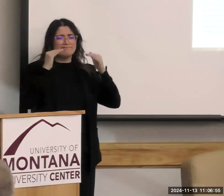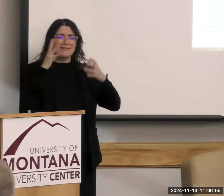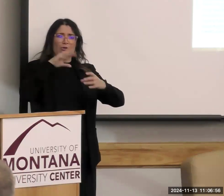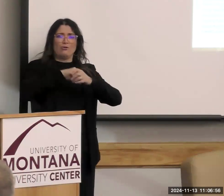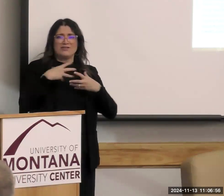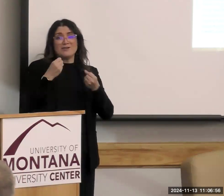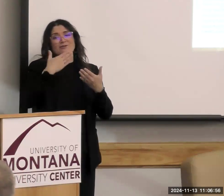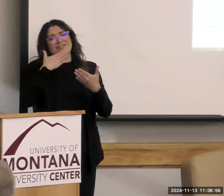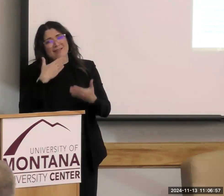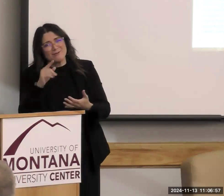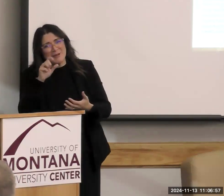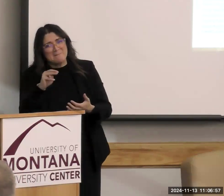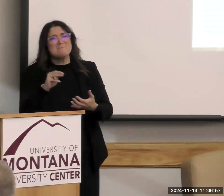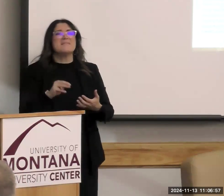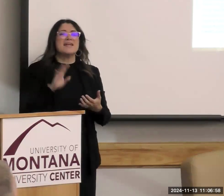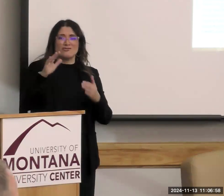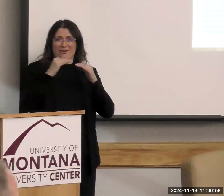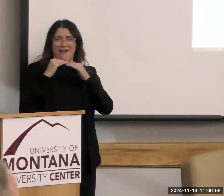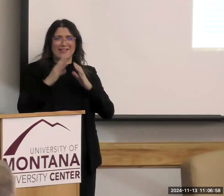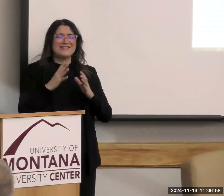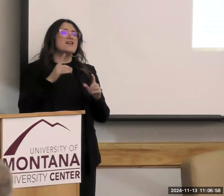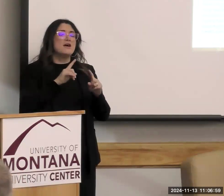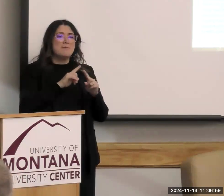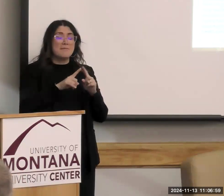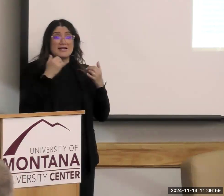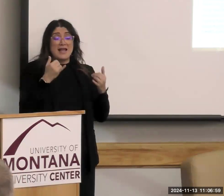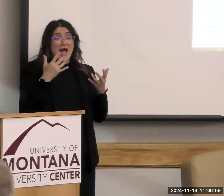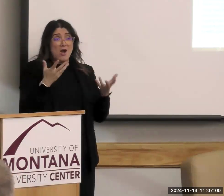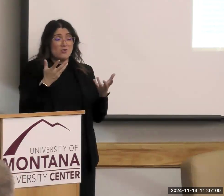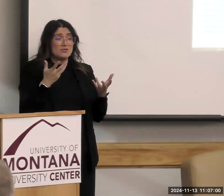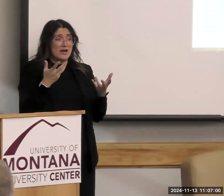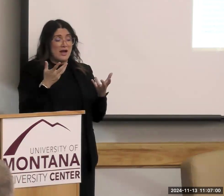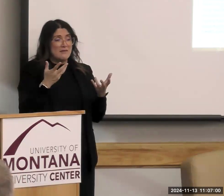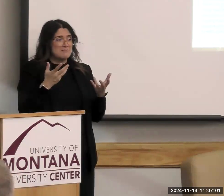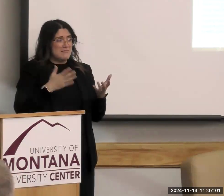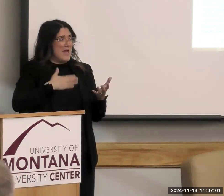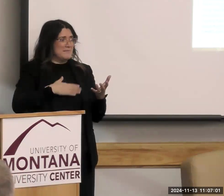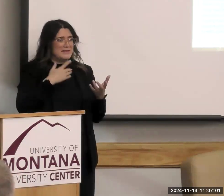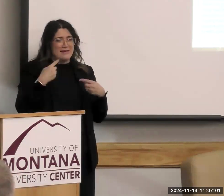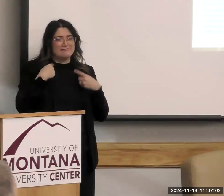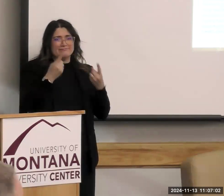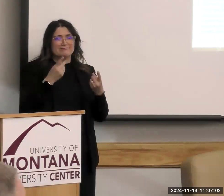your colleagues. But it's now embedded. I can't imagine in my lifetime that's ever going to go, and I'm happy about it.